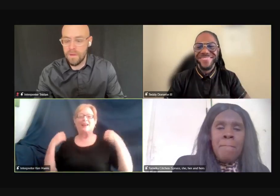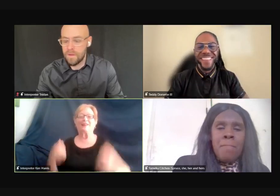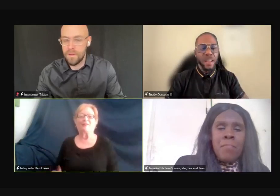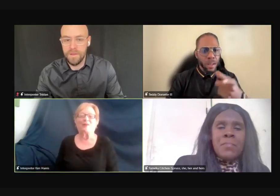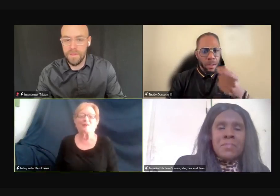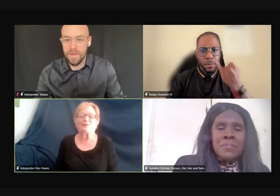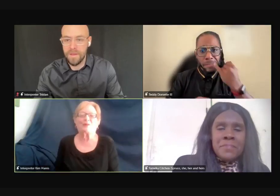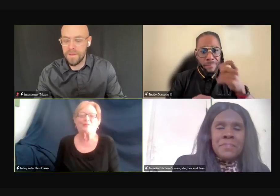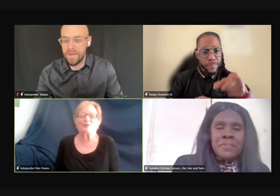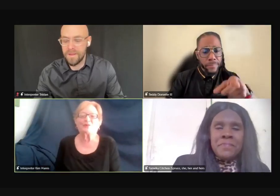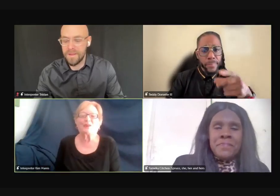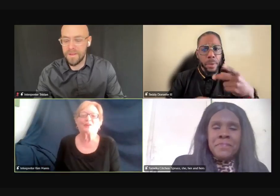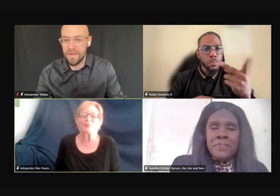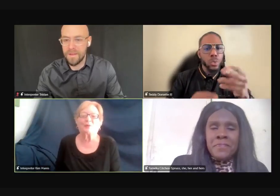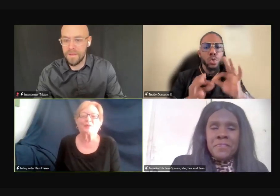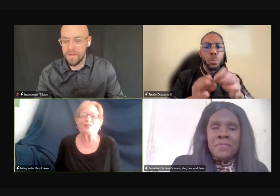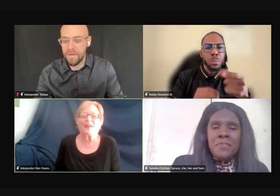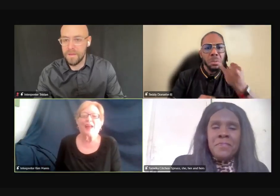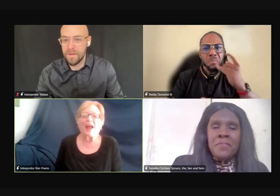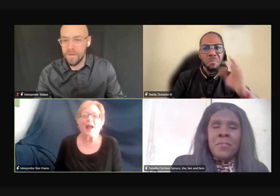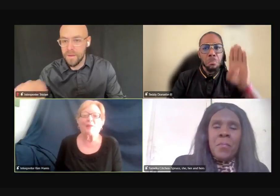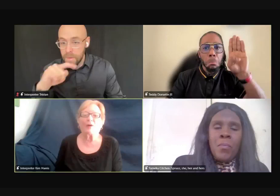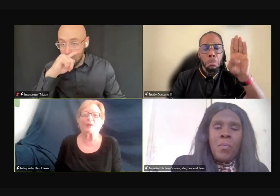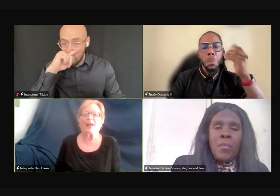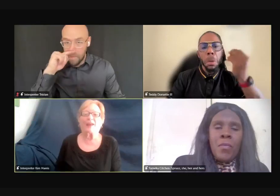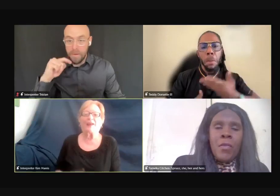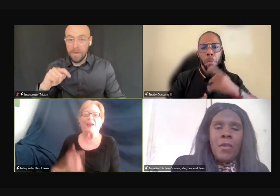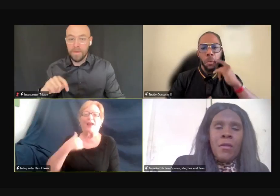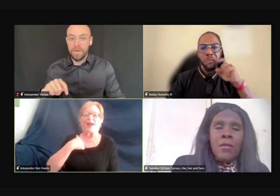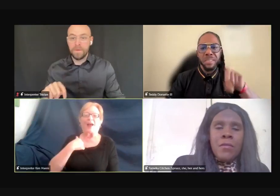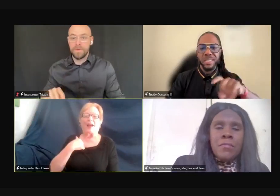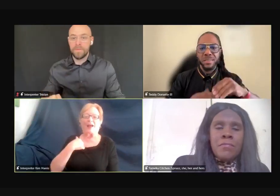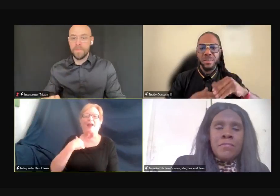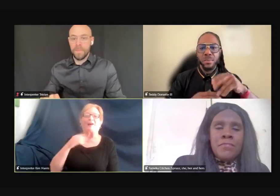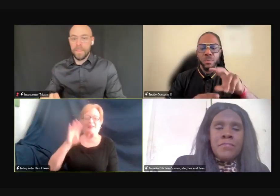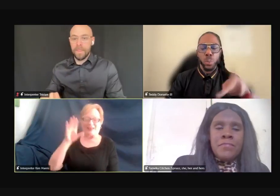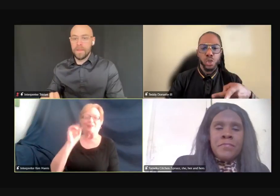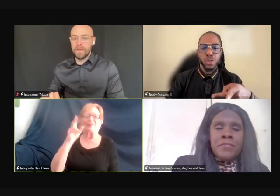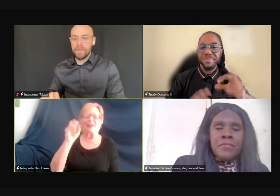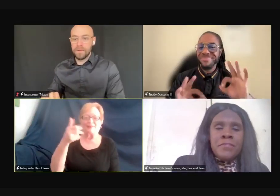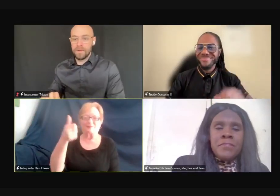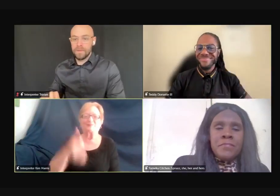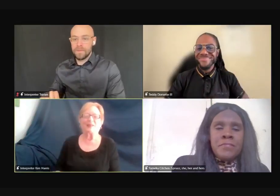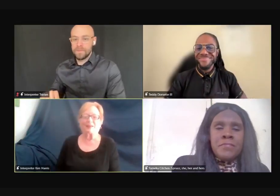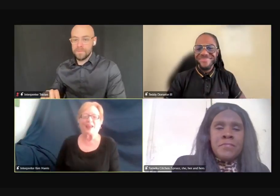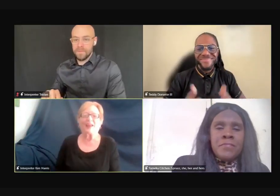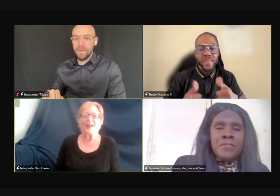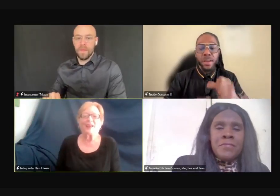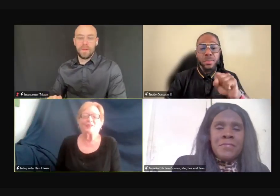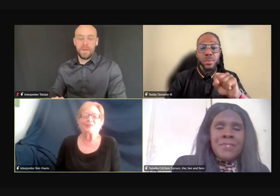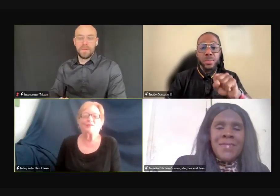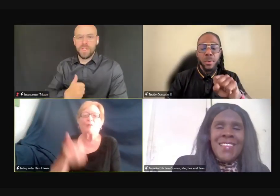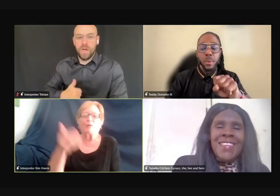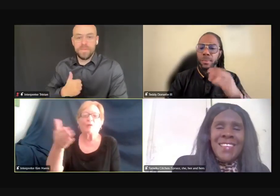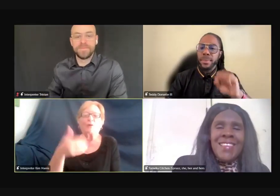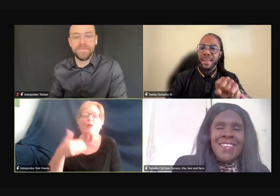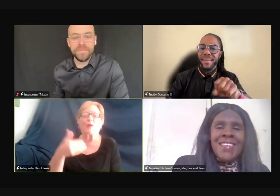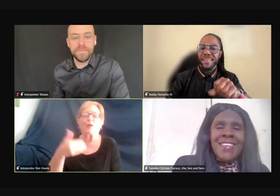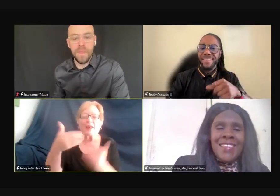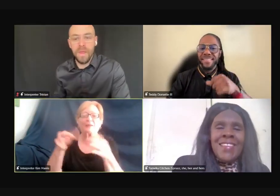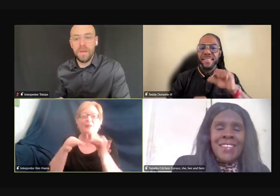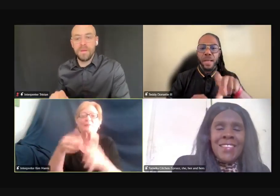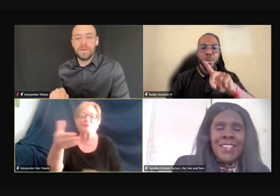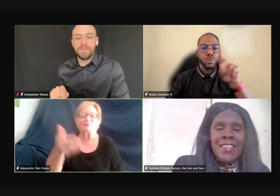Okay. No problem. Sorry. We're switching interpreters. Okay. Okay. Okay. Okay. So